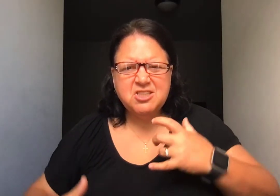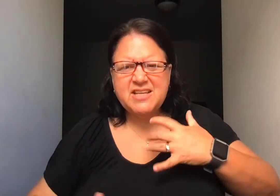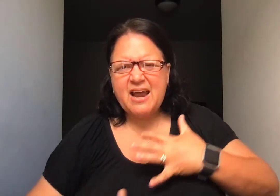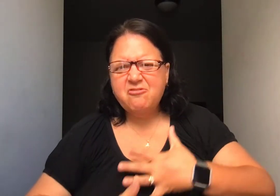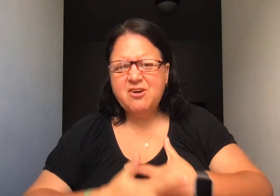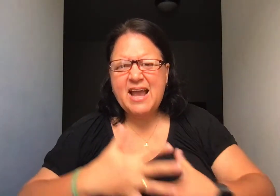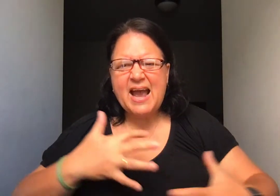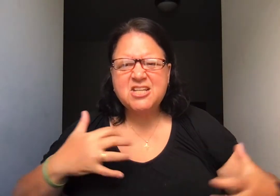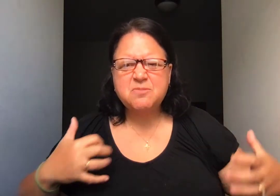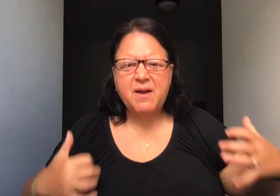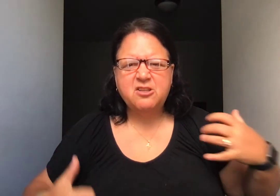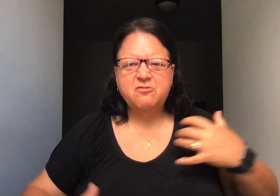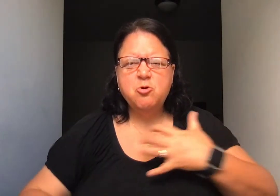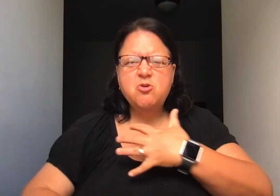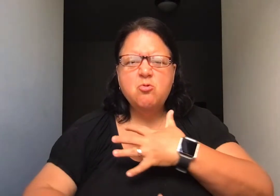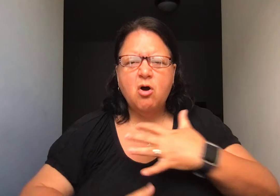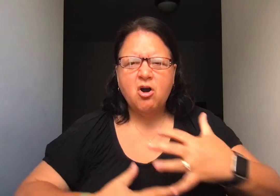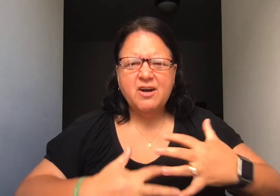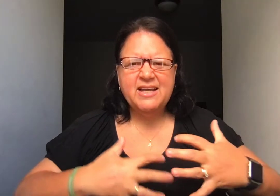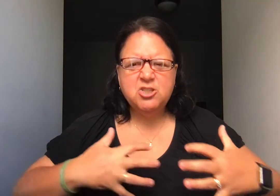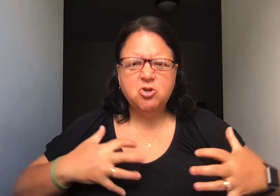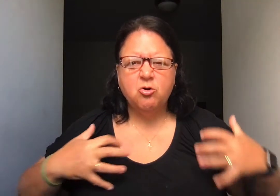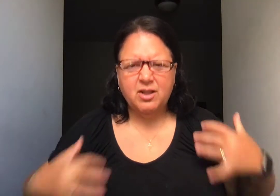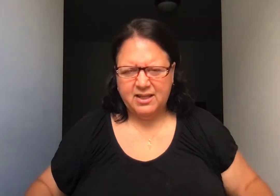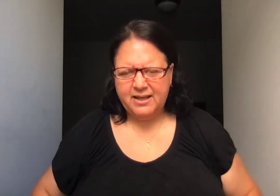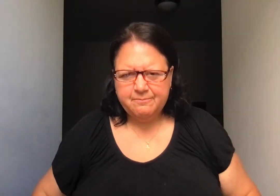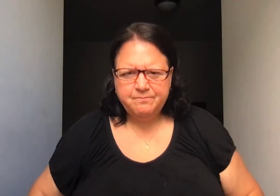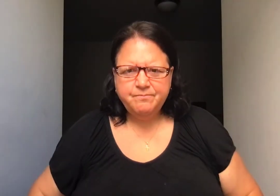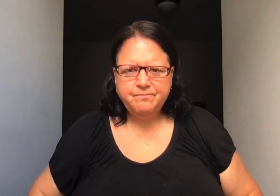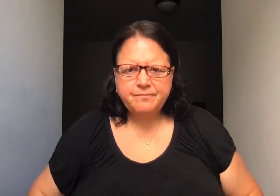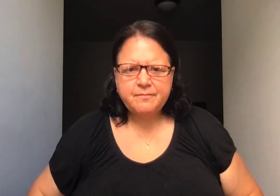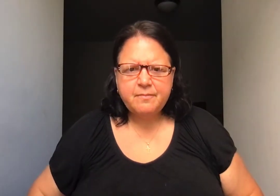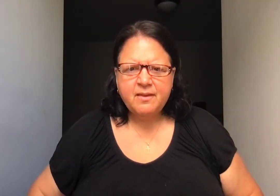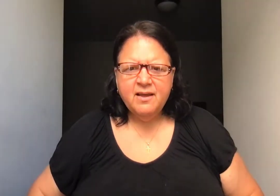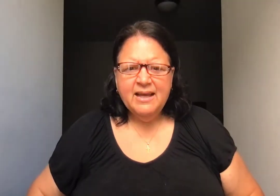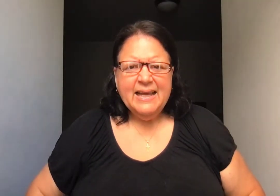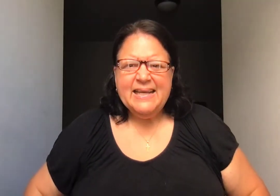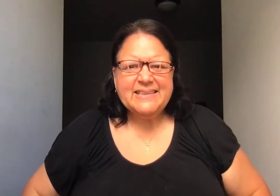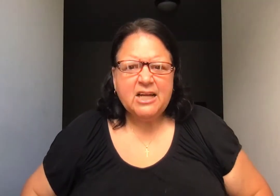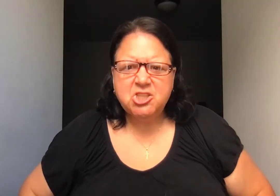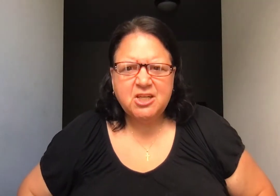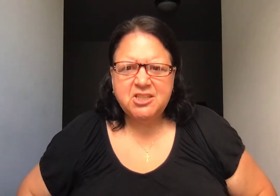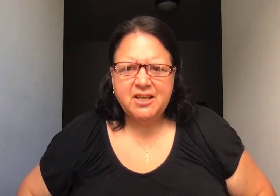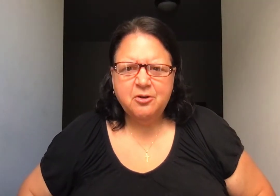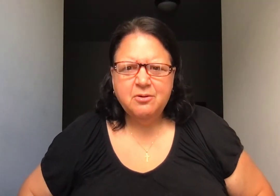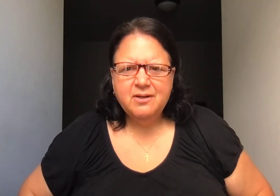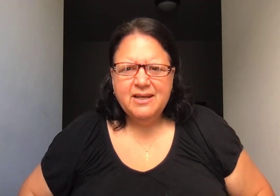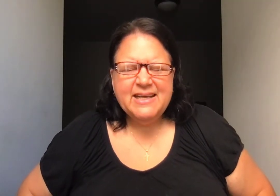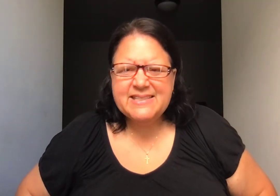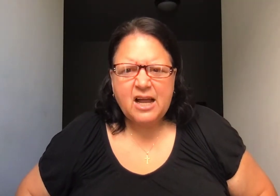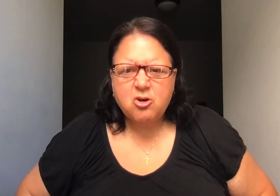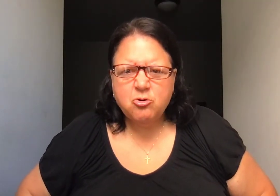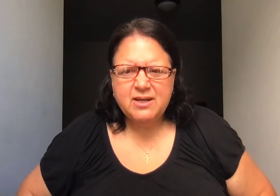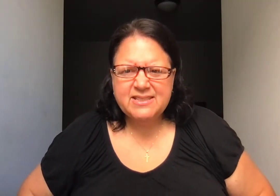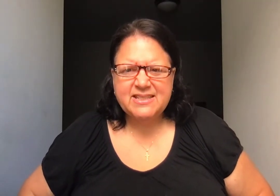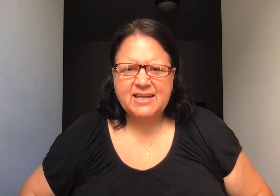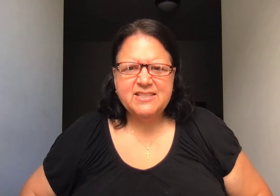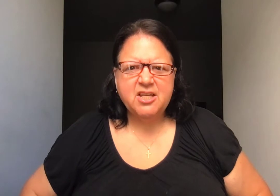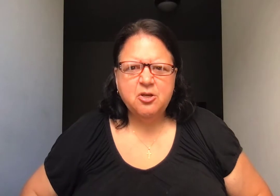every aspect of who you are internally. He's not judging you. He's not criticizing you.